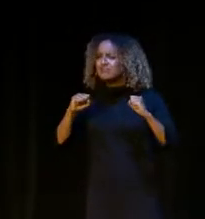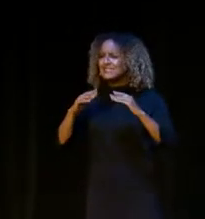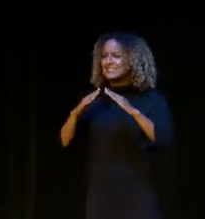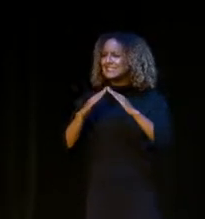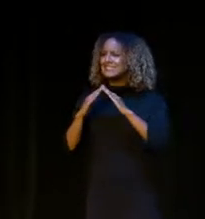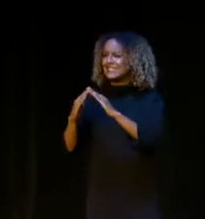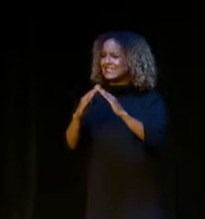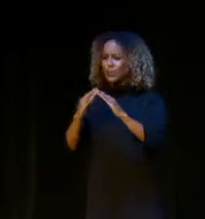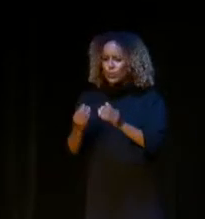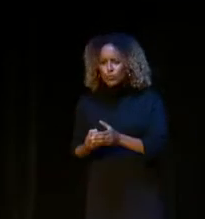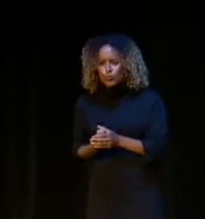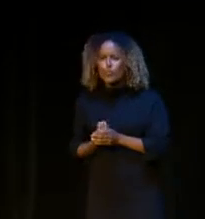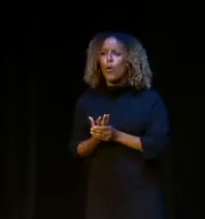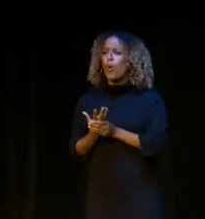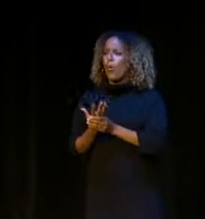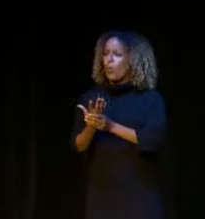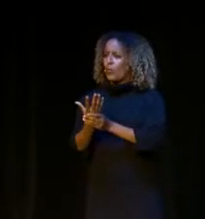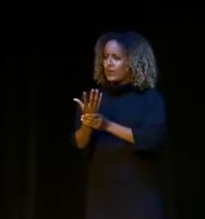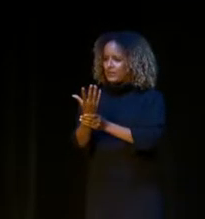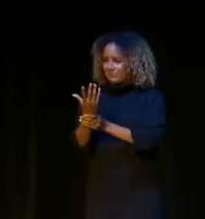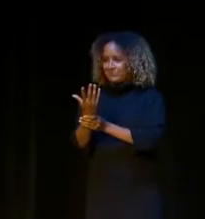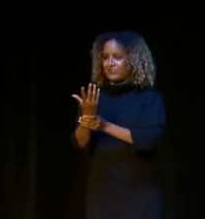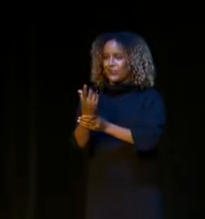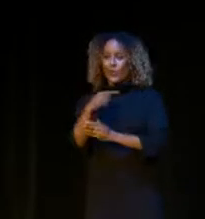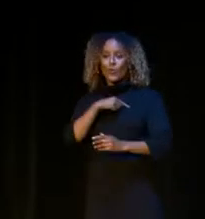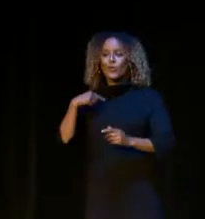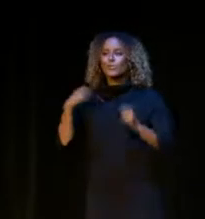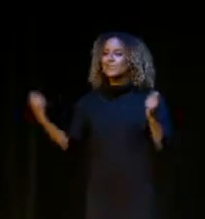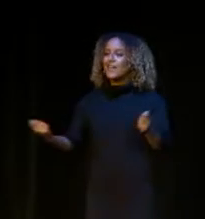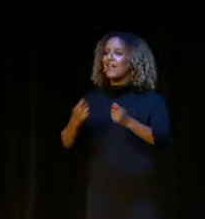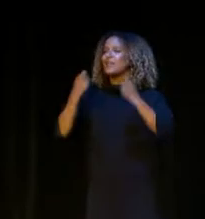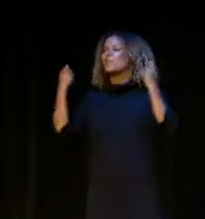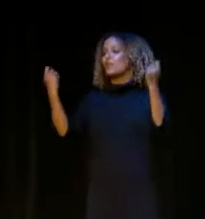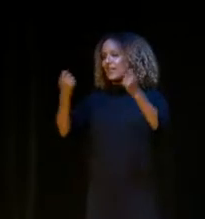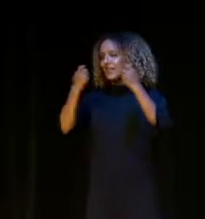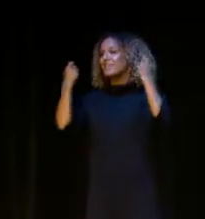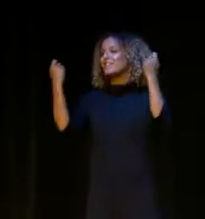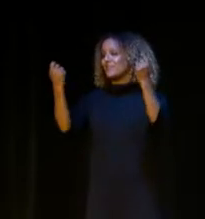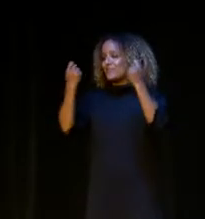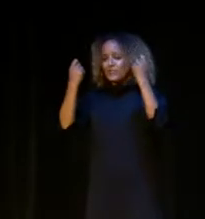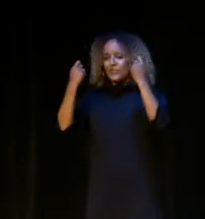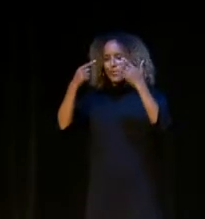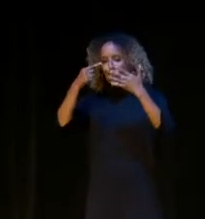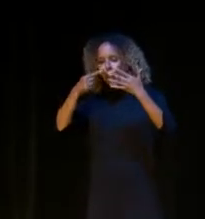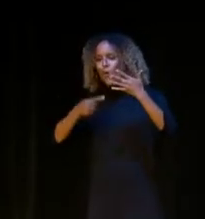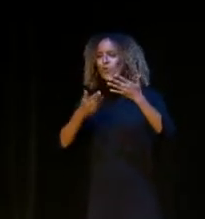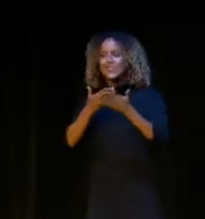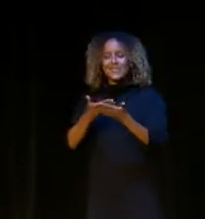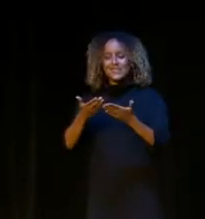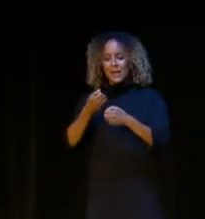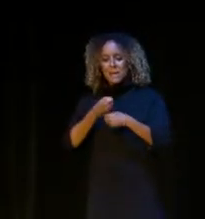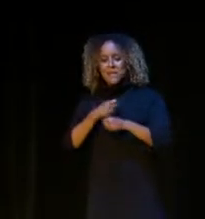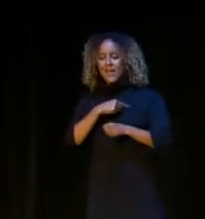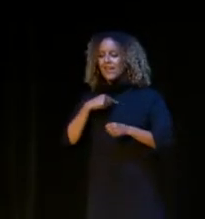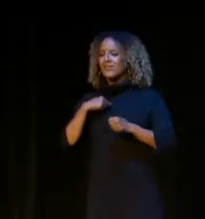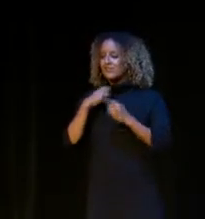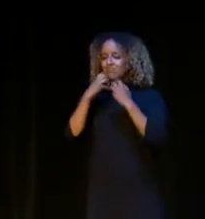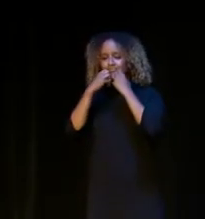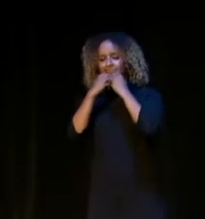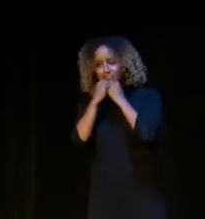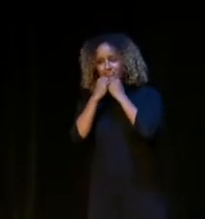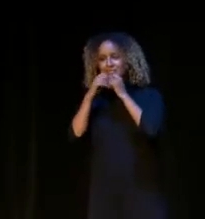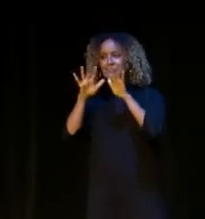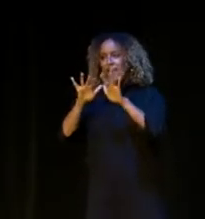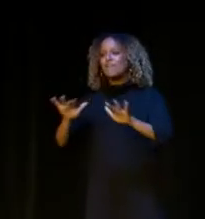We're growing, and we are celebrating those things that have made us a richly